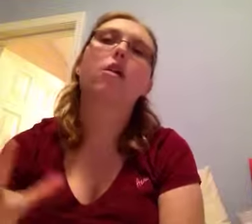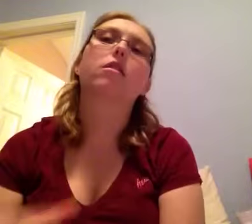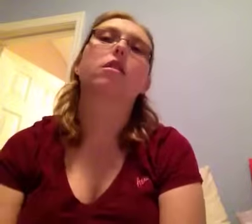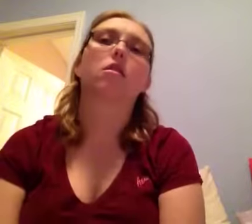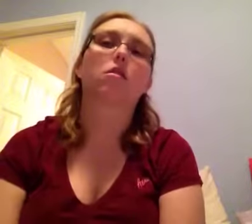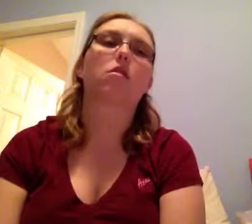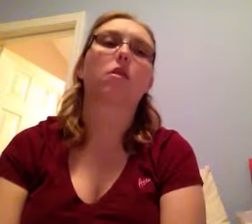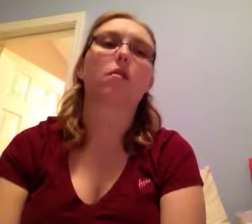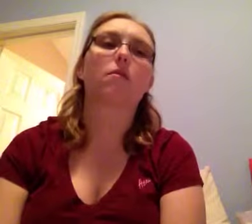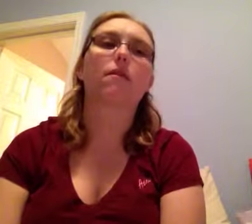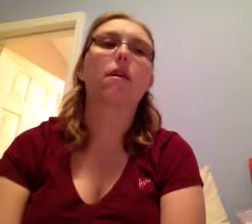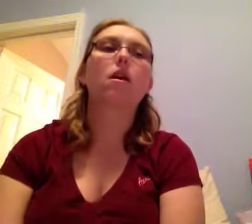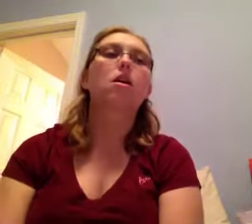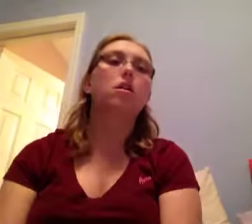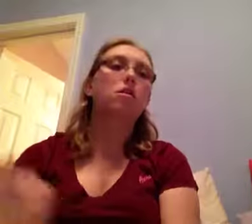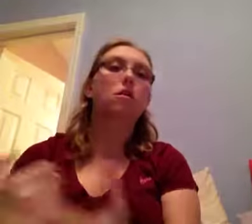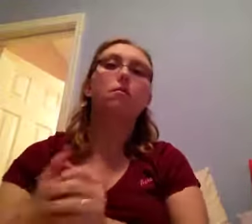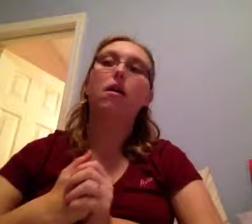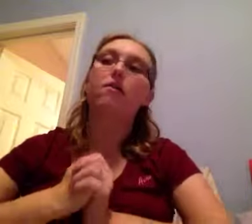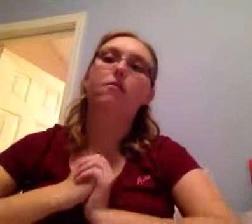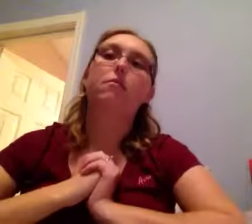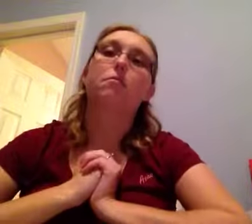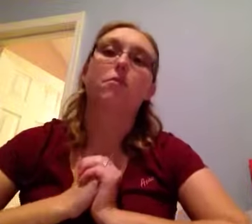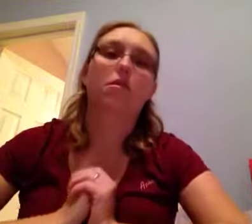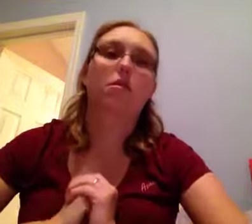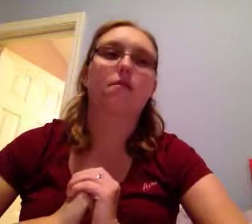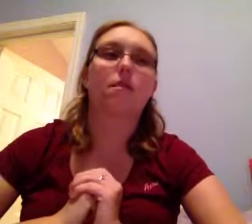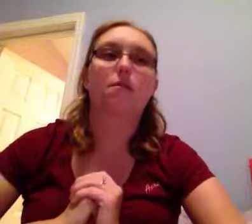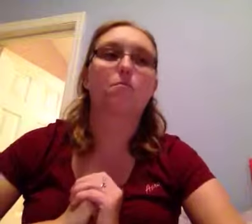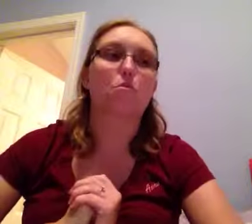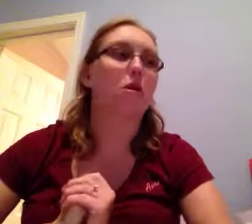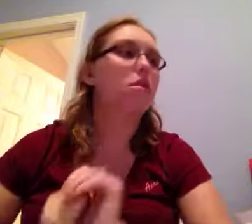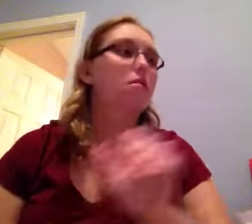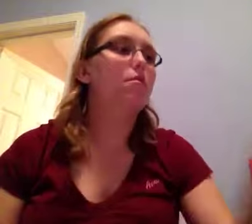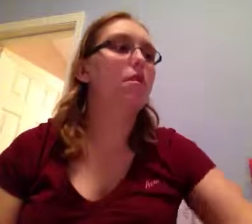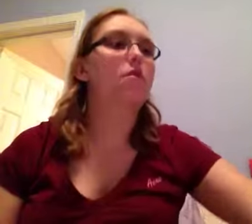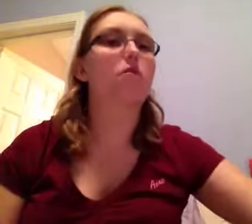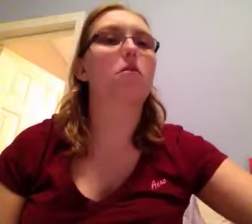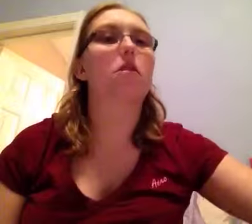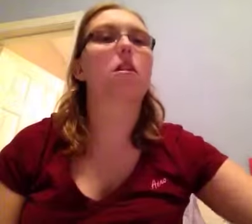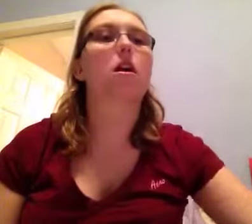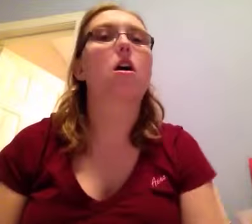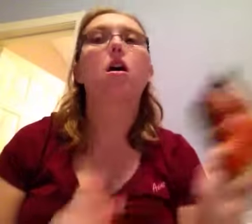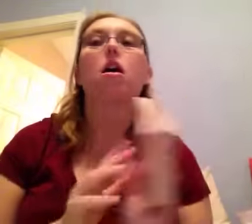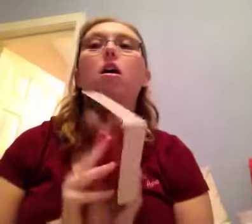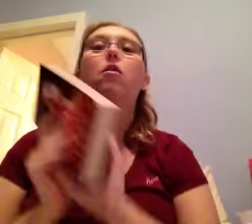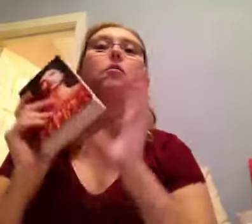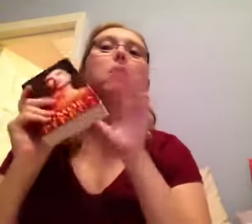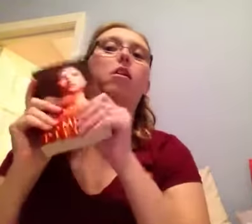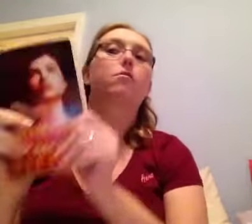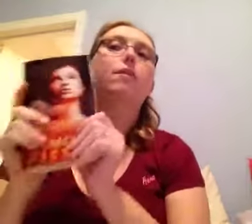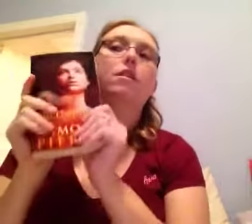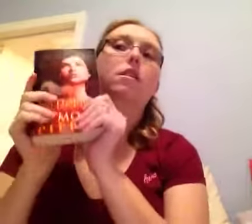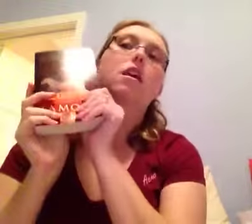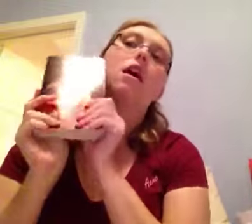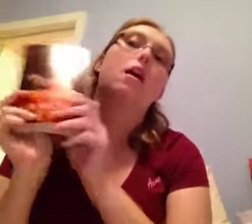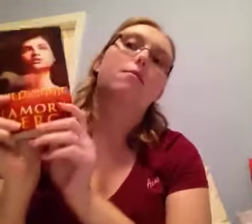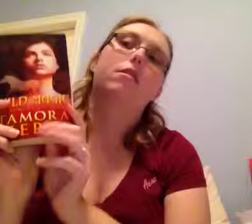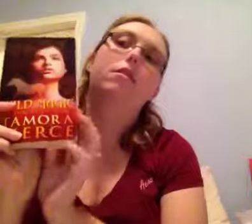Helsing is an okay movie. So, my favorite books of this month was, of course, Wild Magic. I absolutely